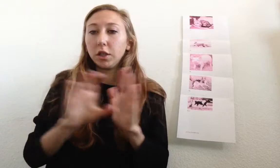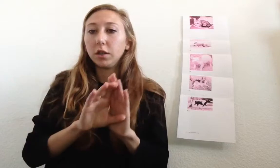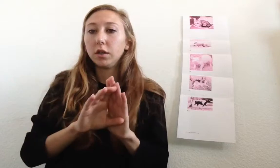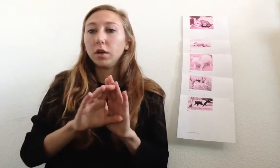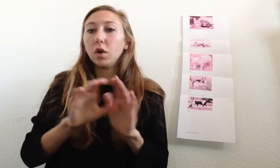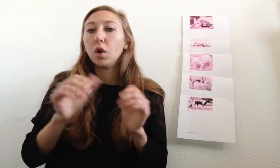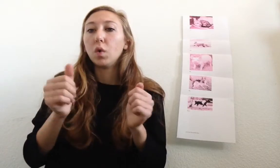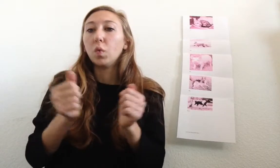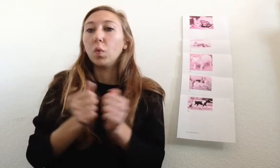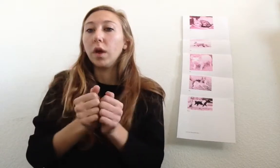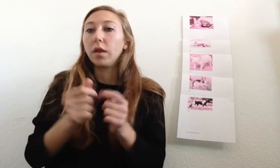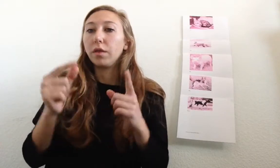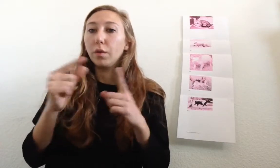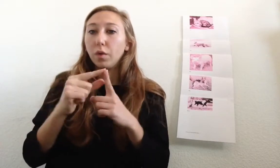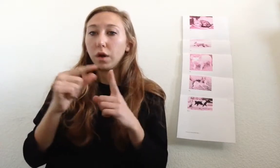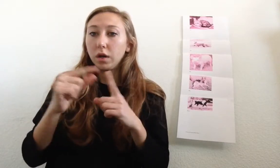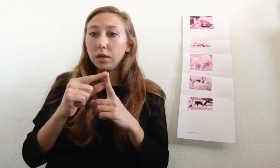with the words